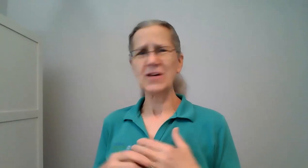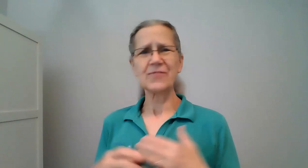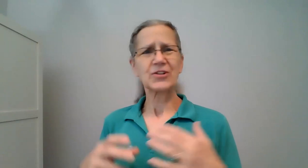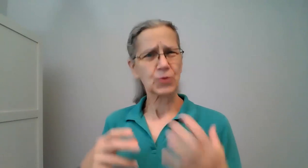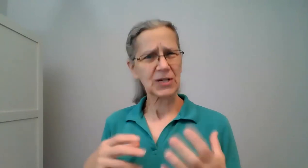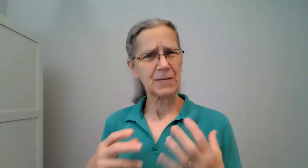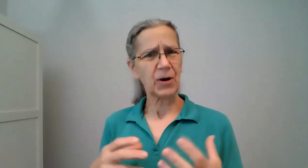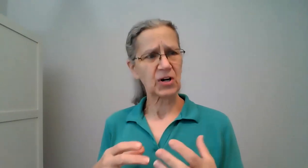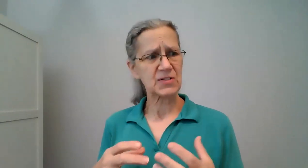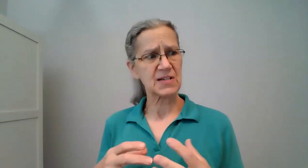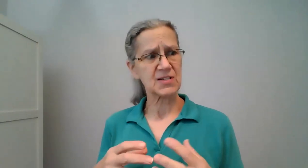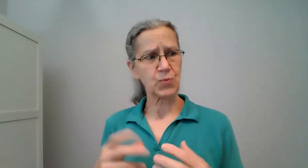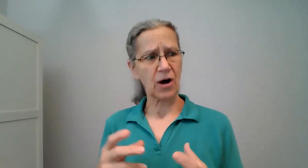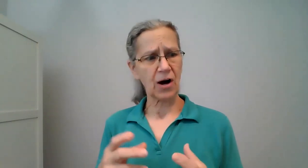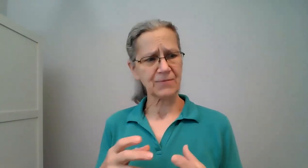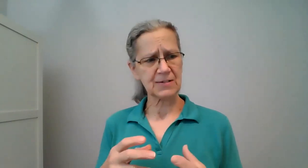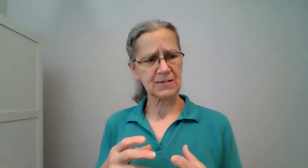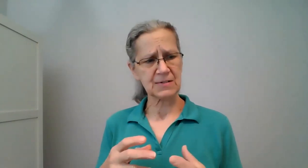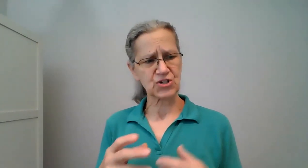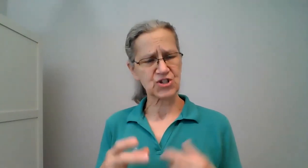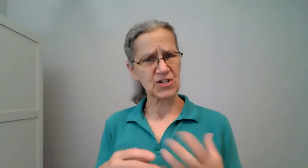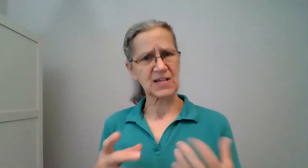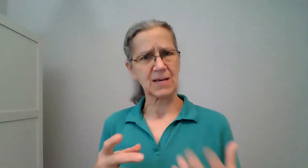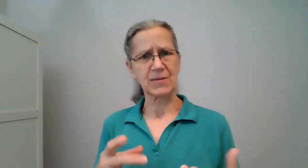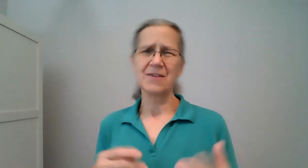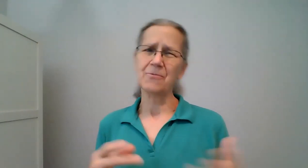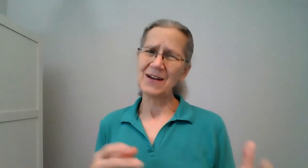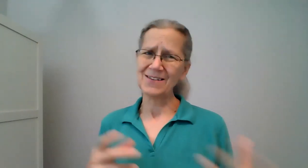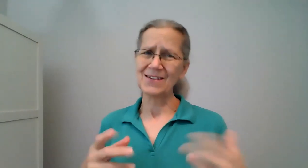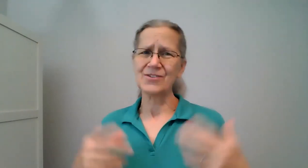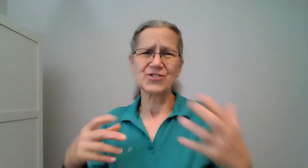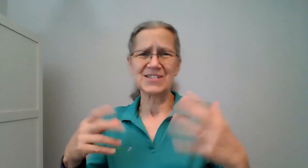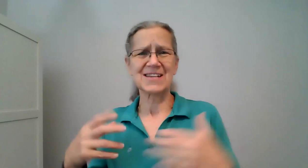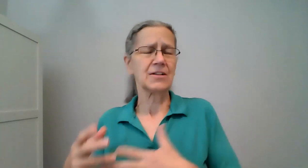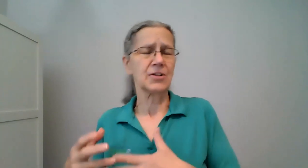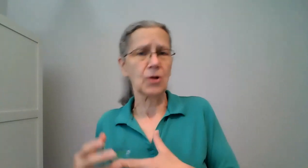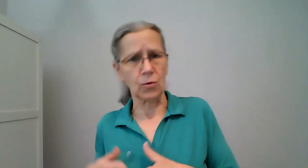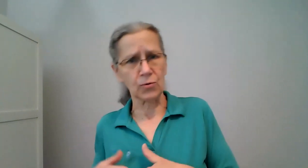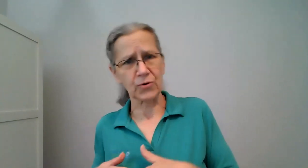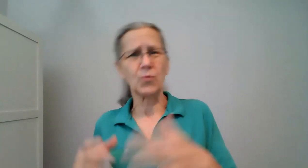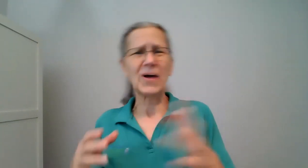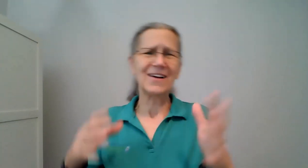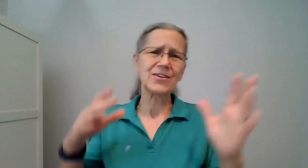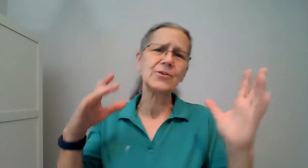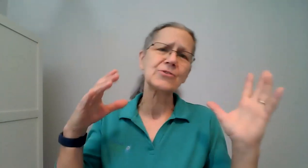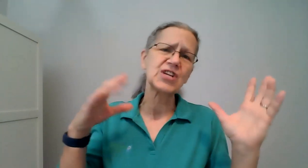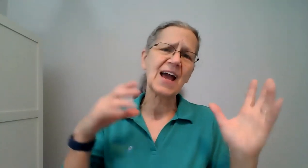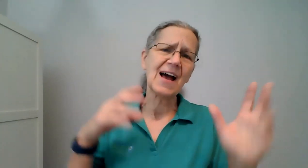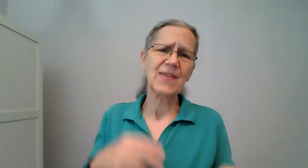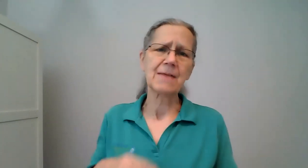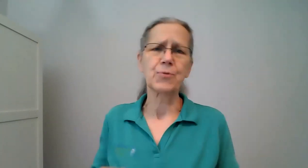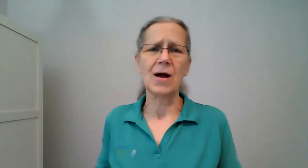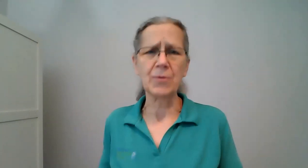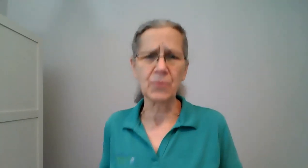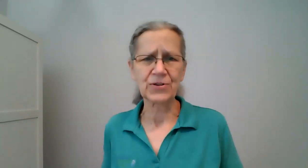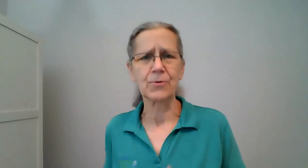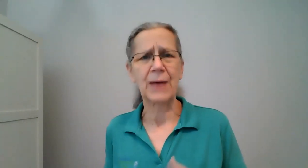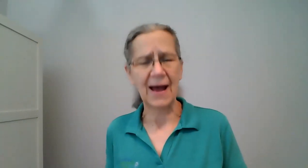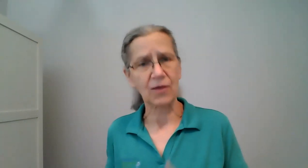one of our tricky parts is we often just keep thinking well you know she's getting a little older well you know she had that problem with her back